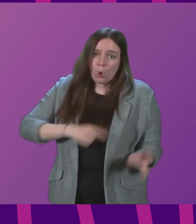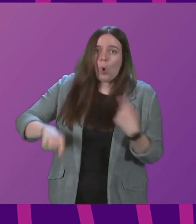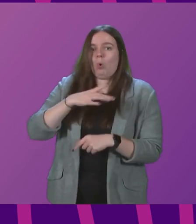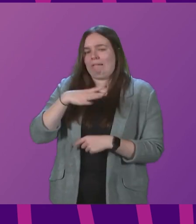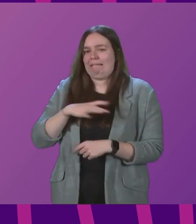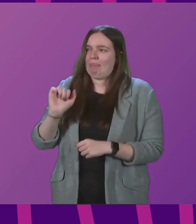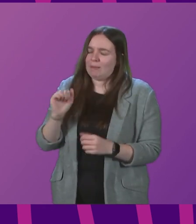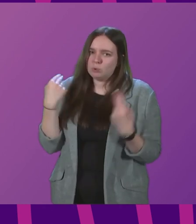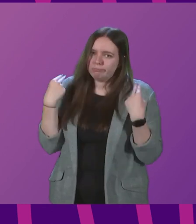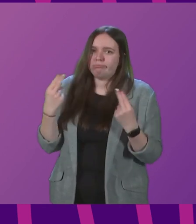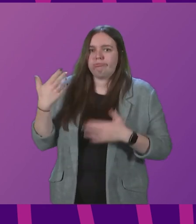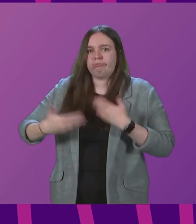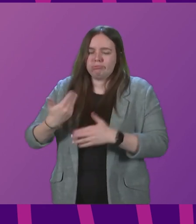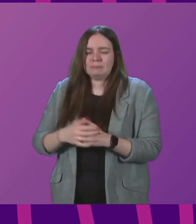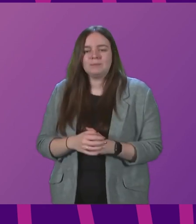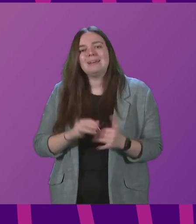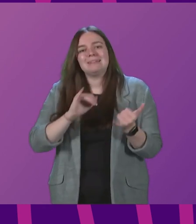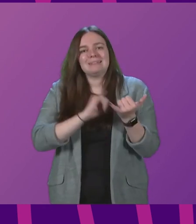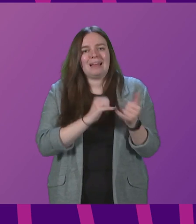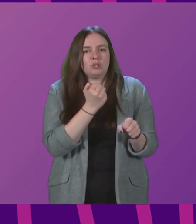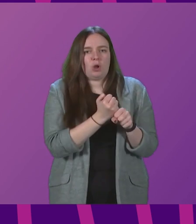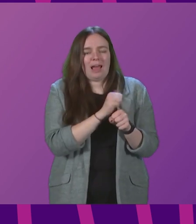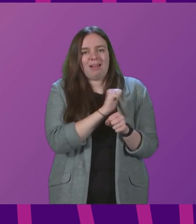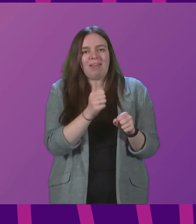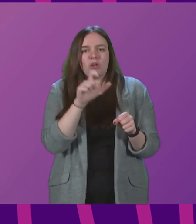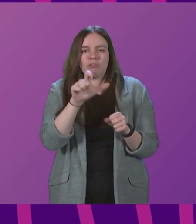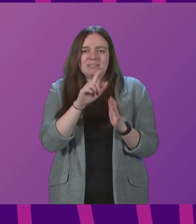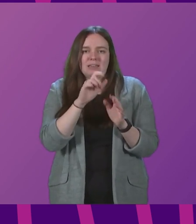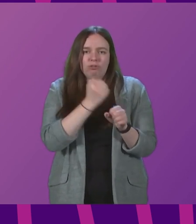them to do that. Sandesh Vilhani to be followed by Christine Graham.